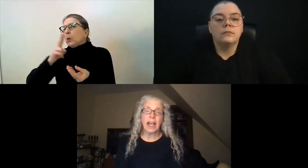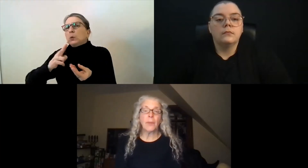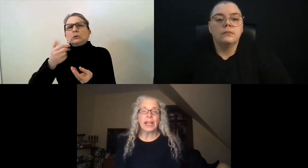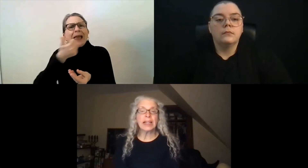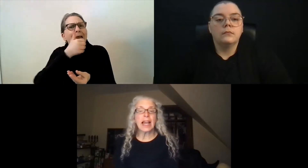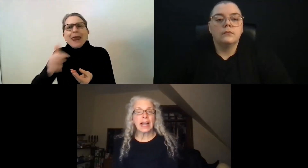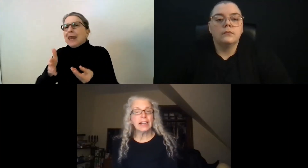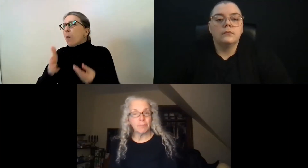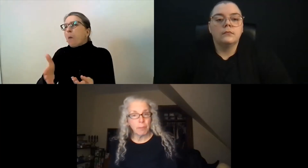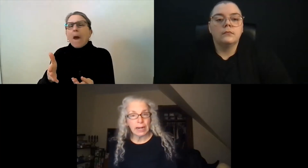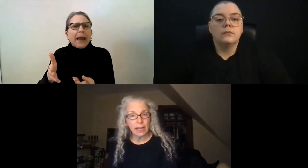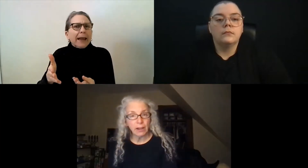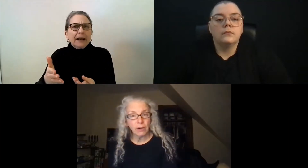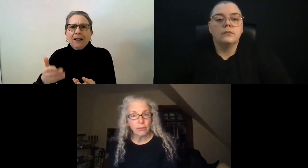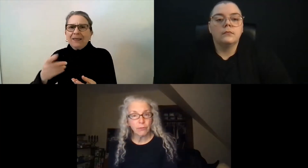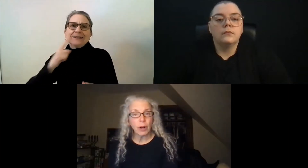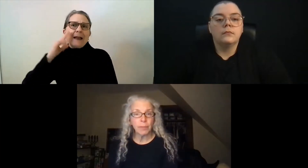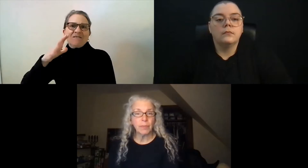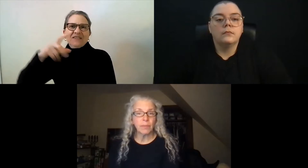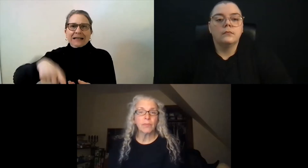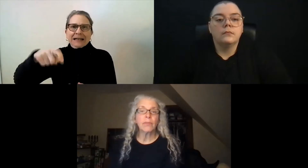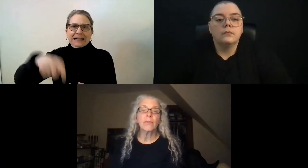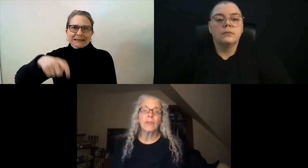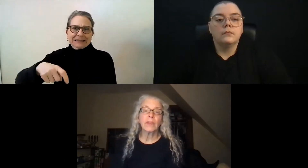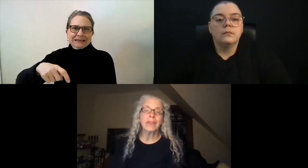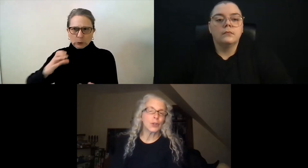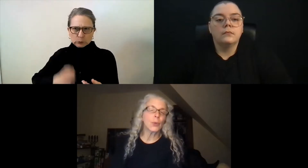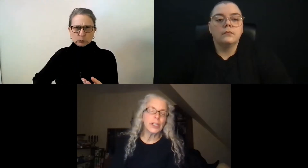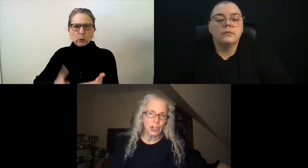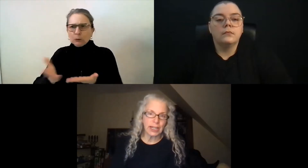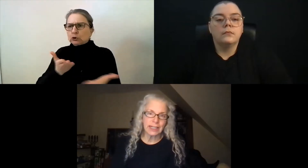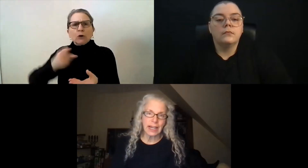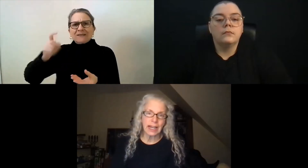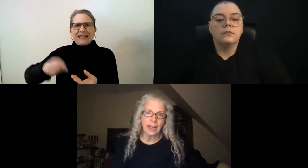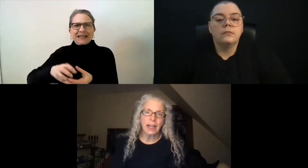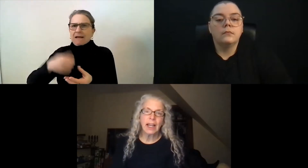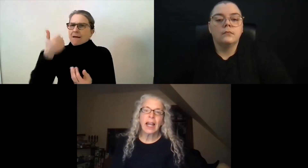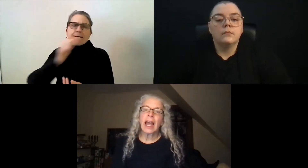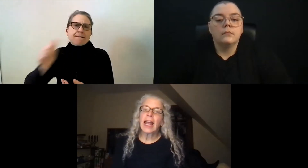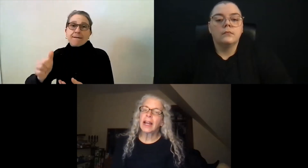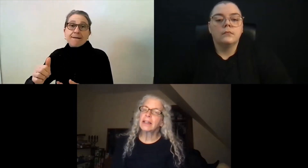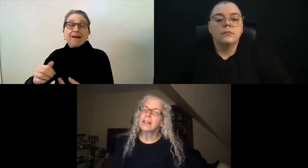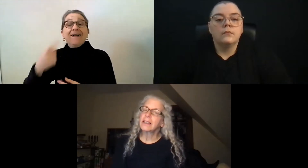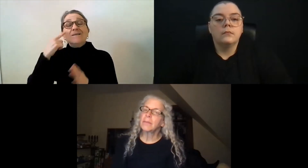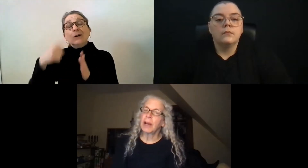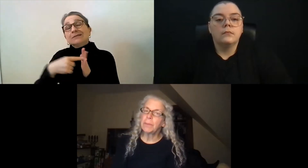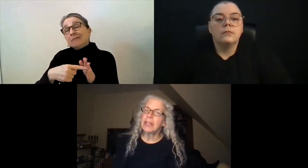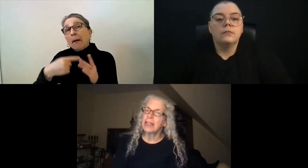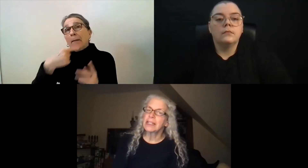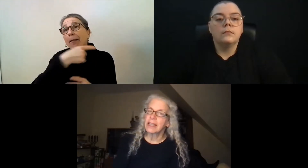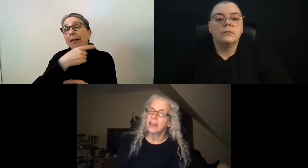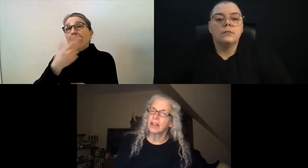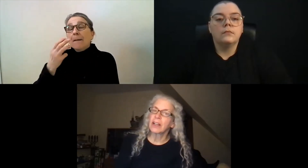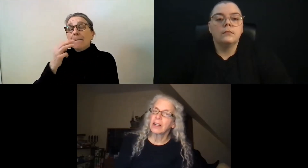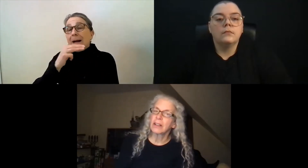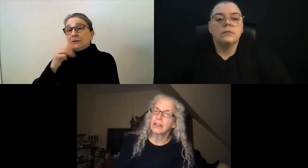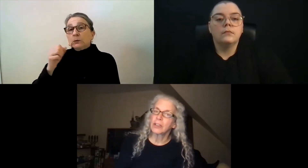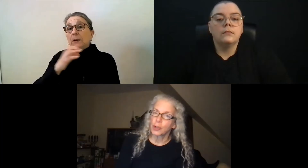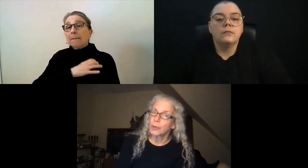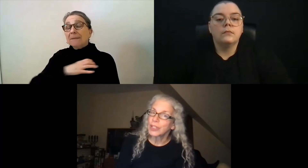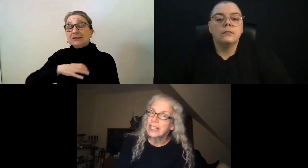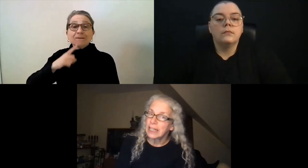And we get that kind of money from the tuition, let's say. And there might be things that the